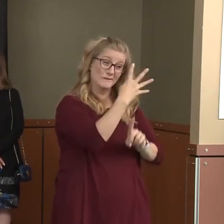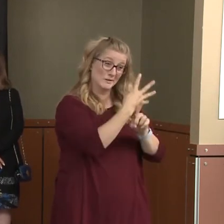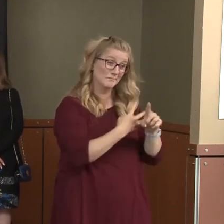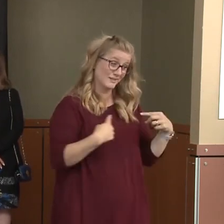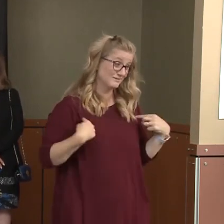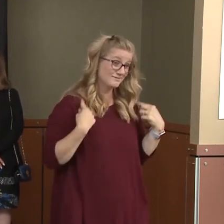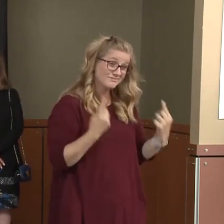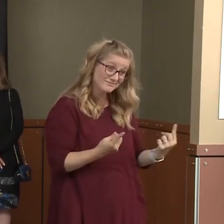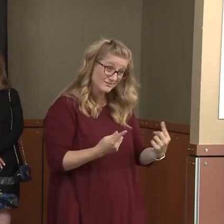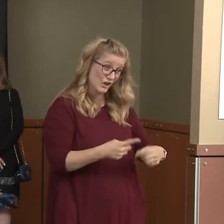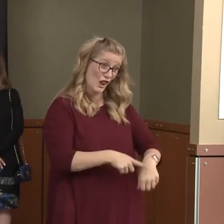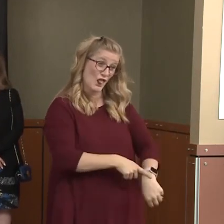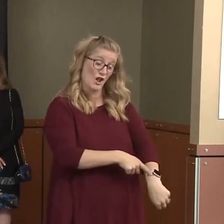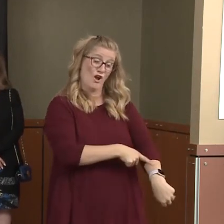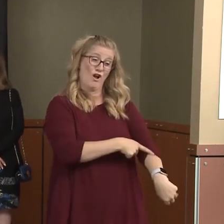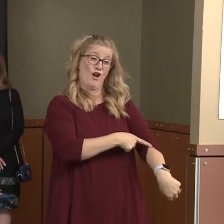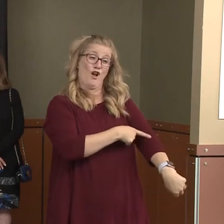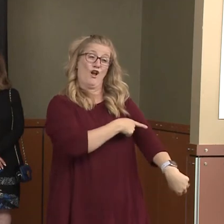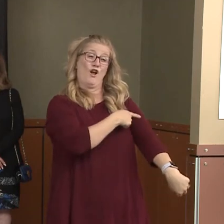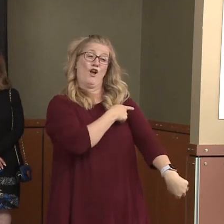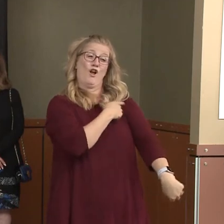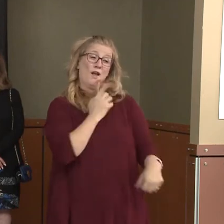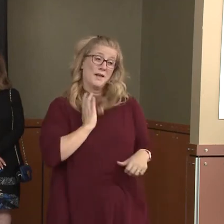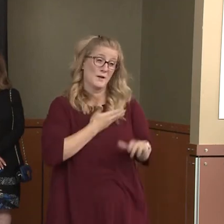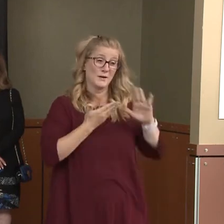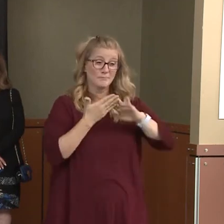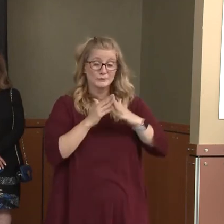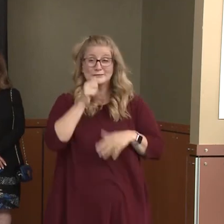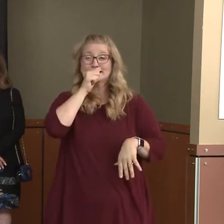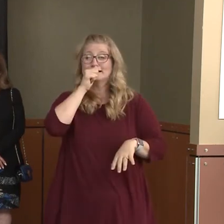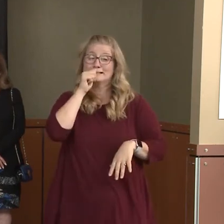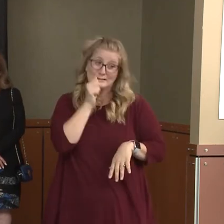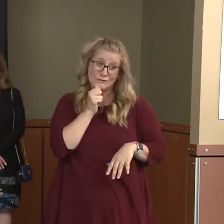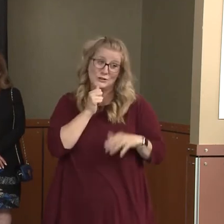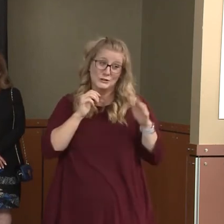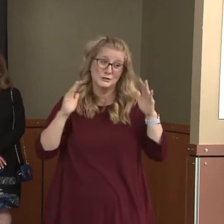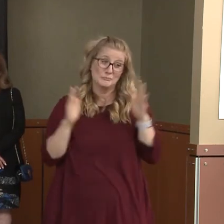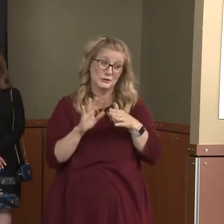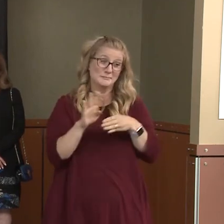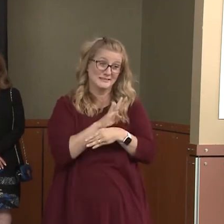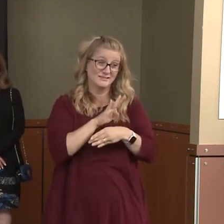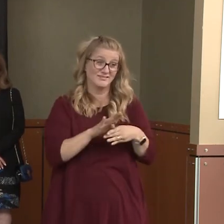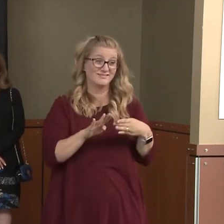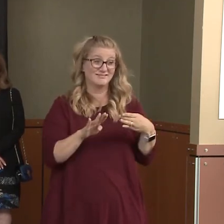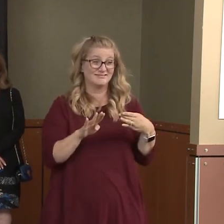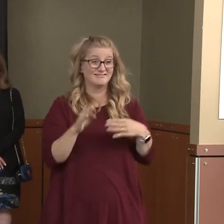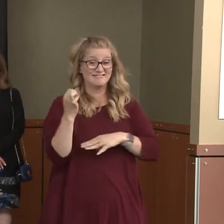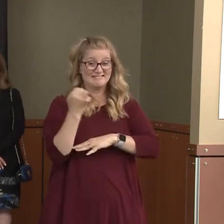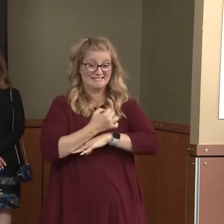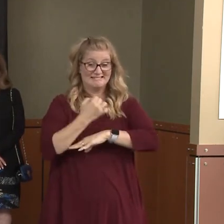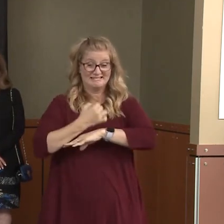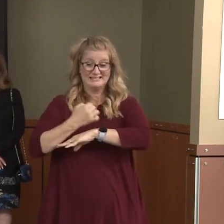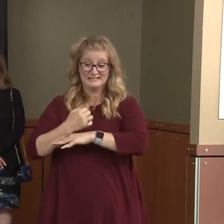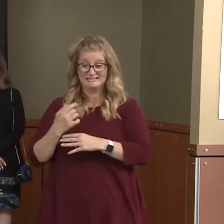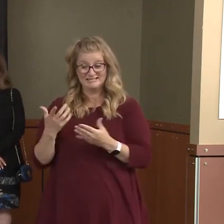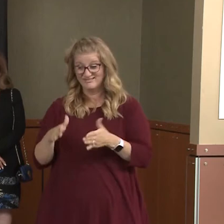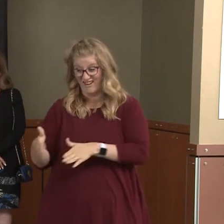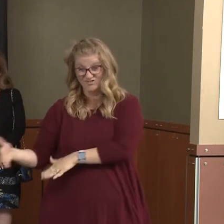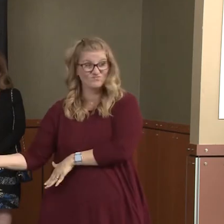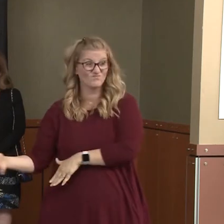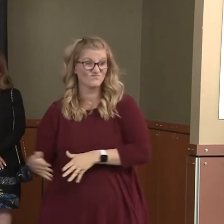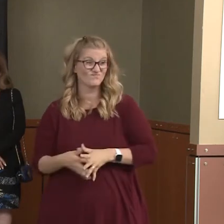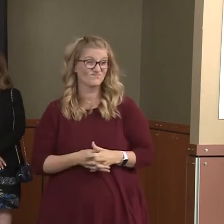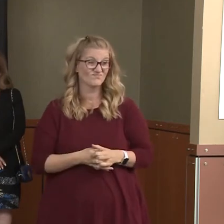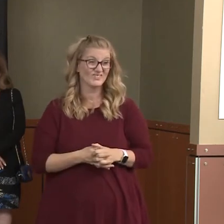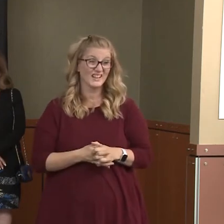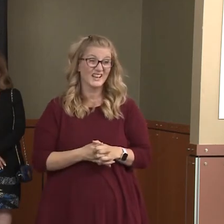long. Our community is suffering and our small businesses are dying. And while I personally disagree with the governor's approach, and I